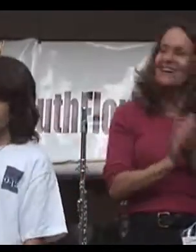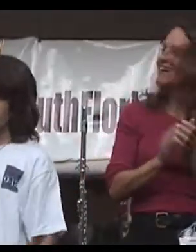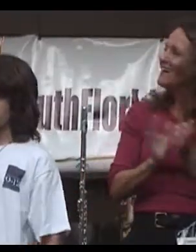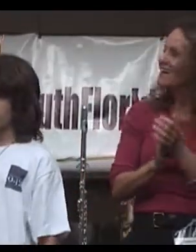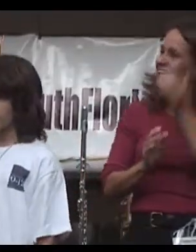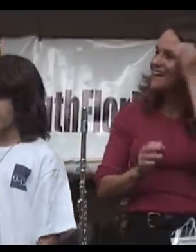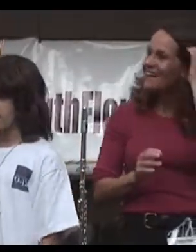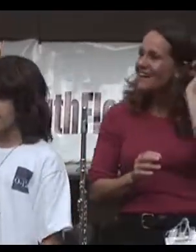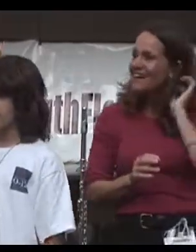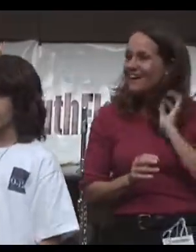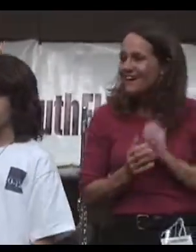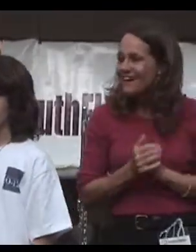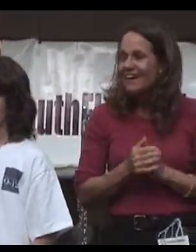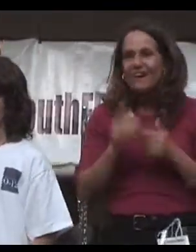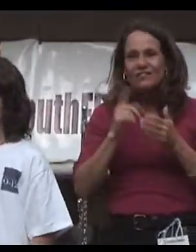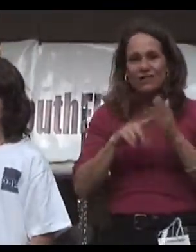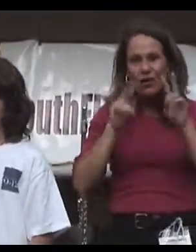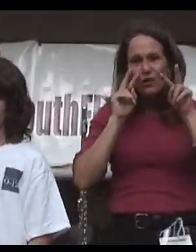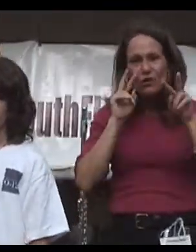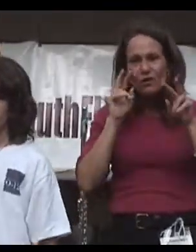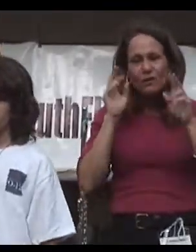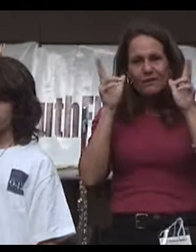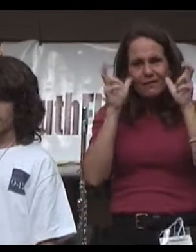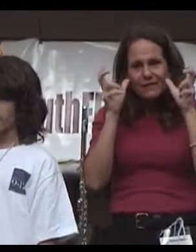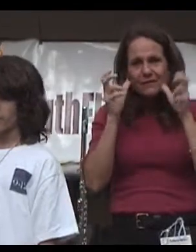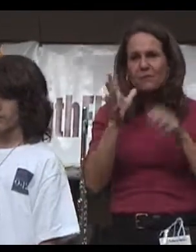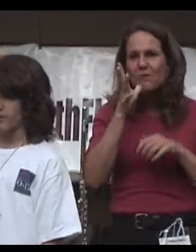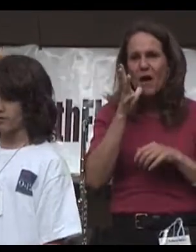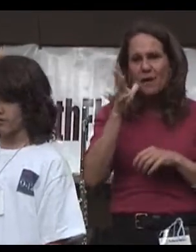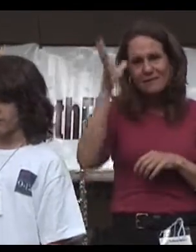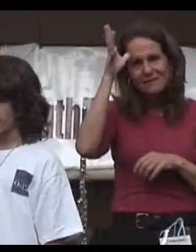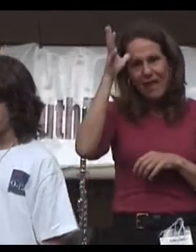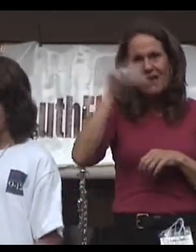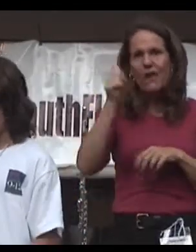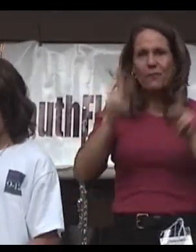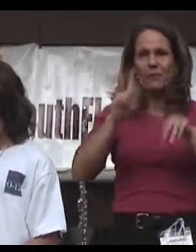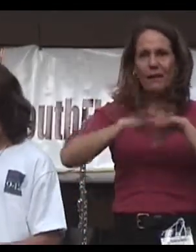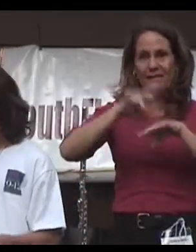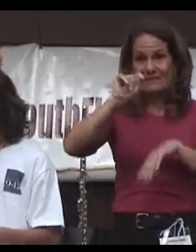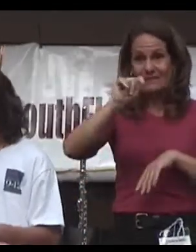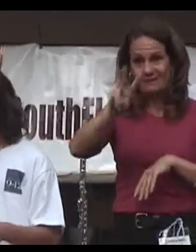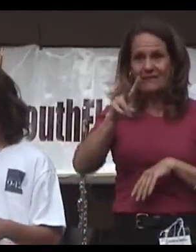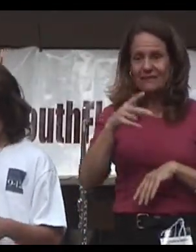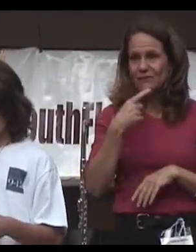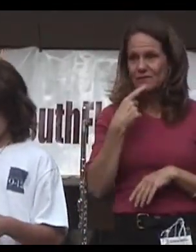And I started listening to what my mom and dad and other people on TV had to say.